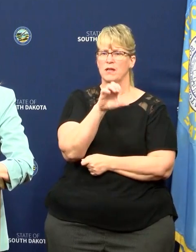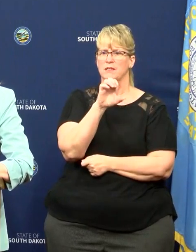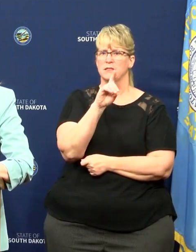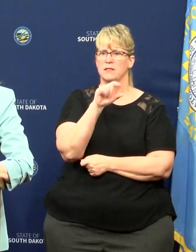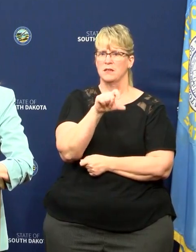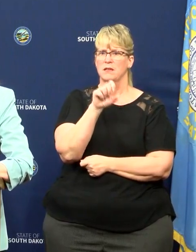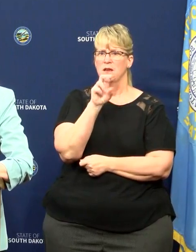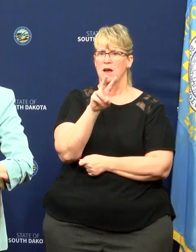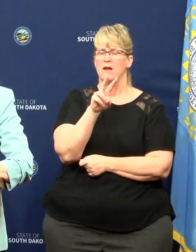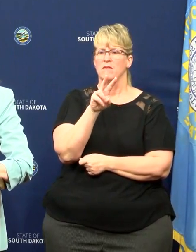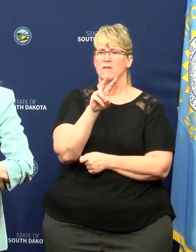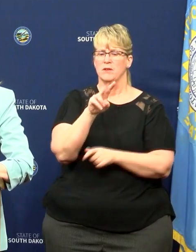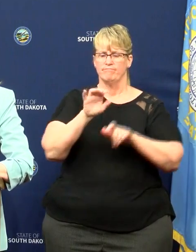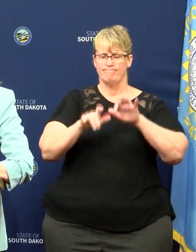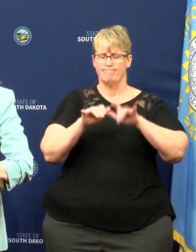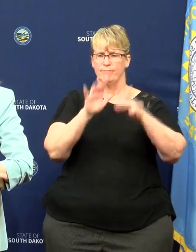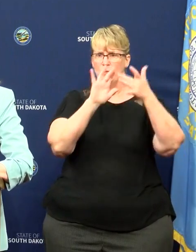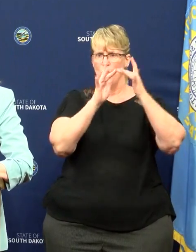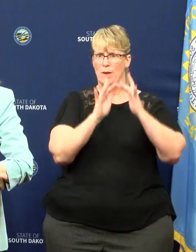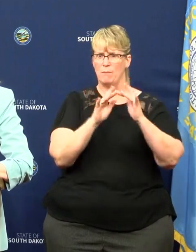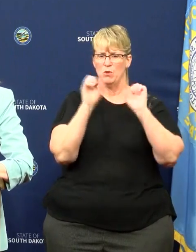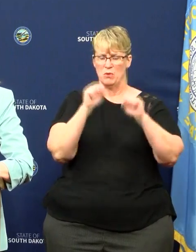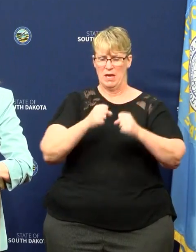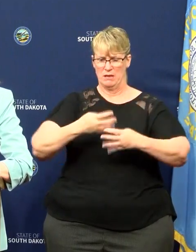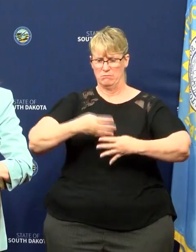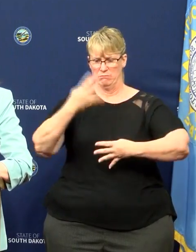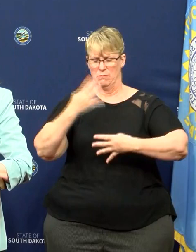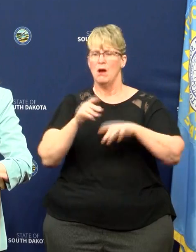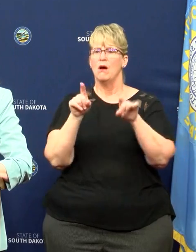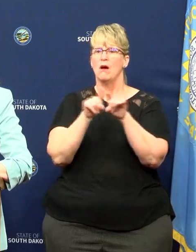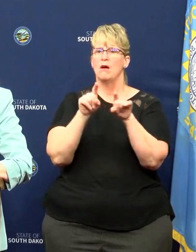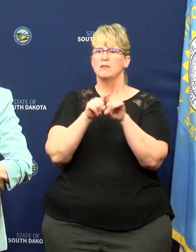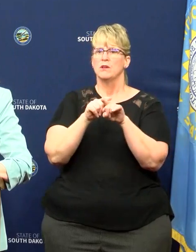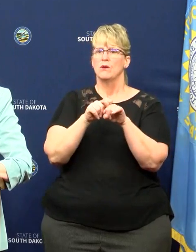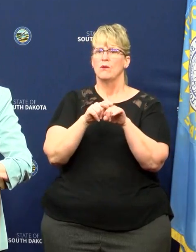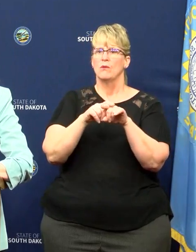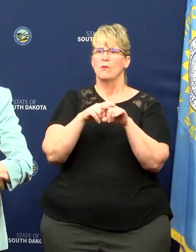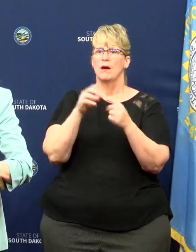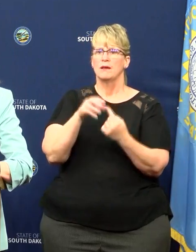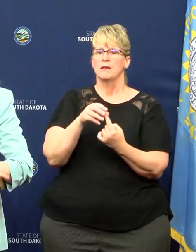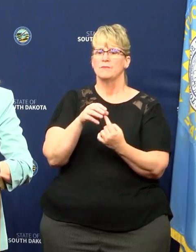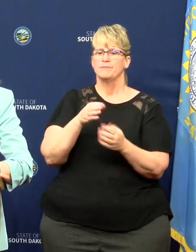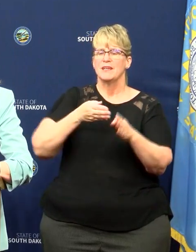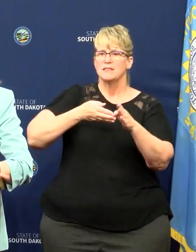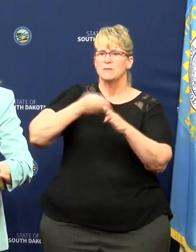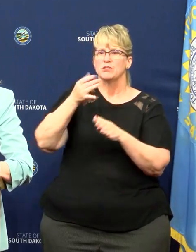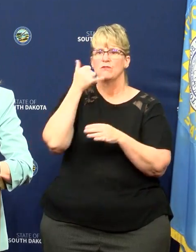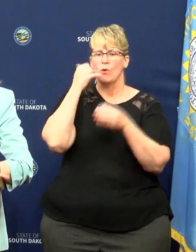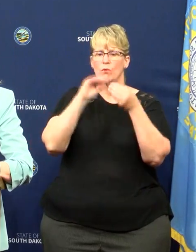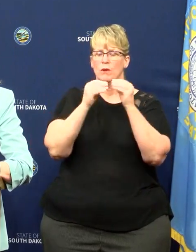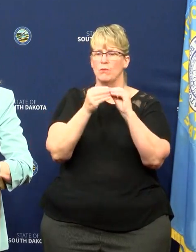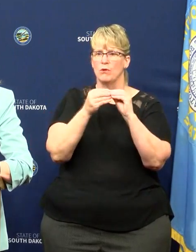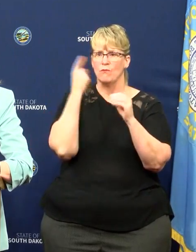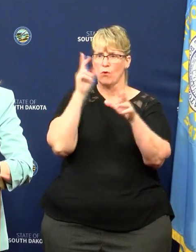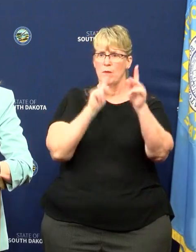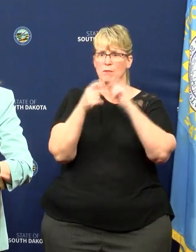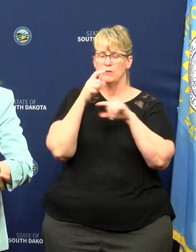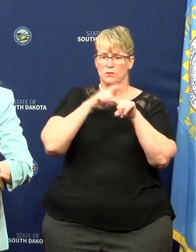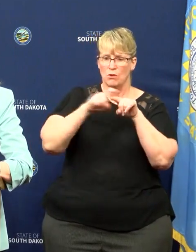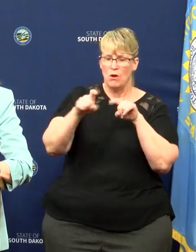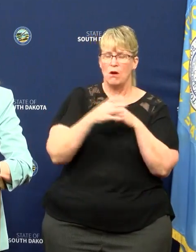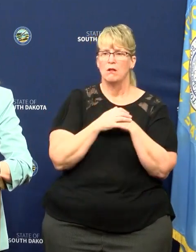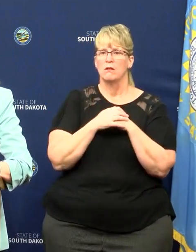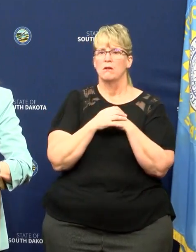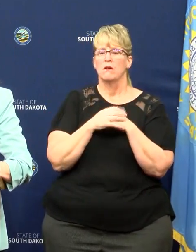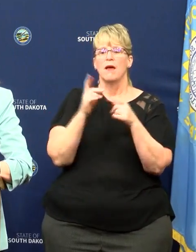.sd.gov website, and there's a phone number for folks to call. The process is then, once you do that, you'll